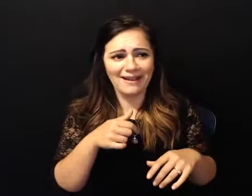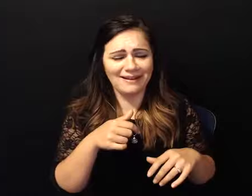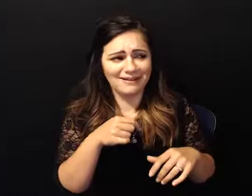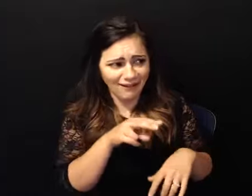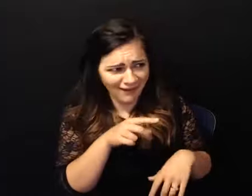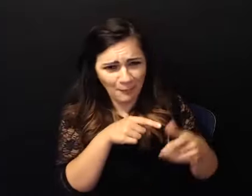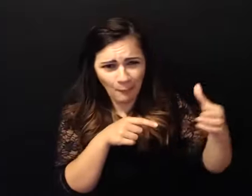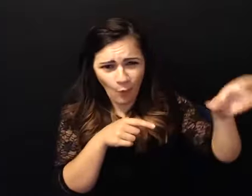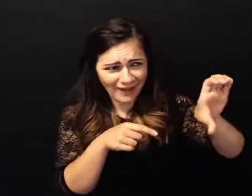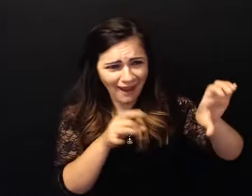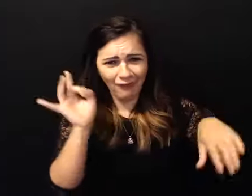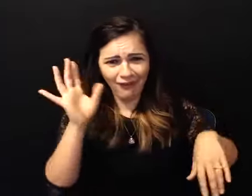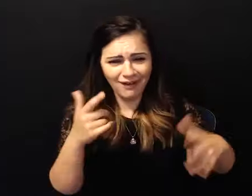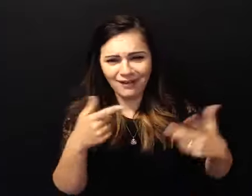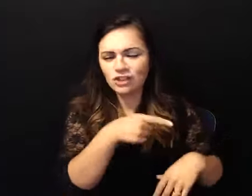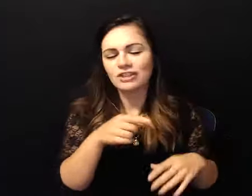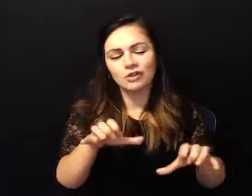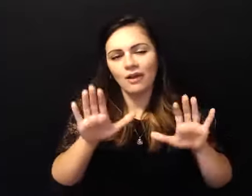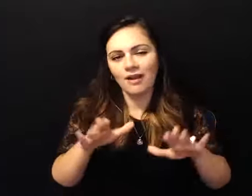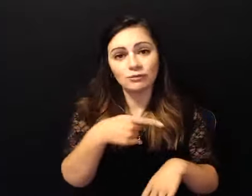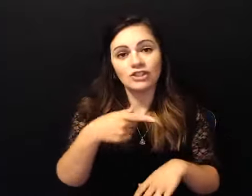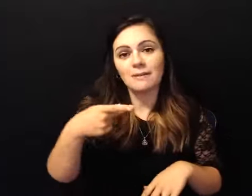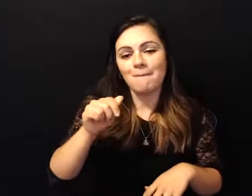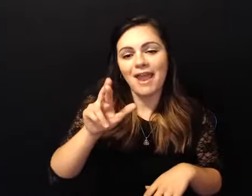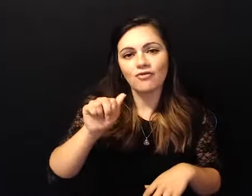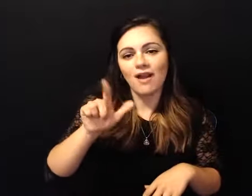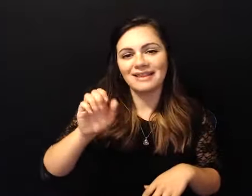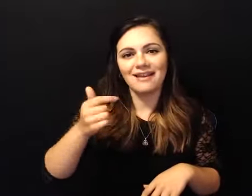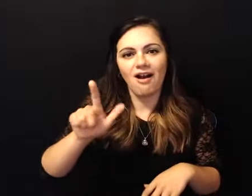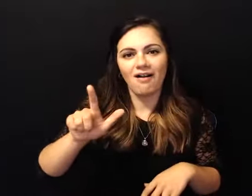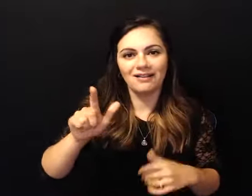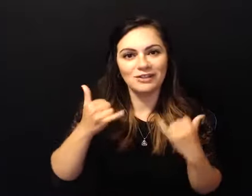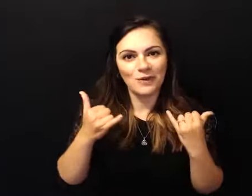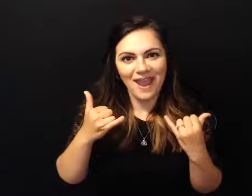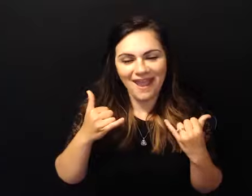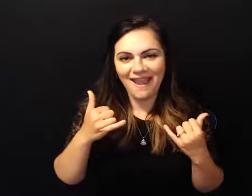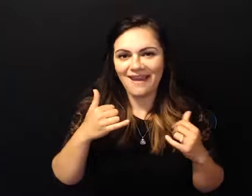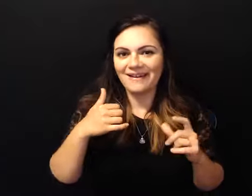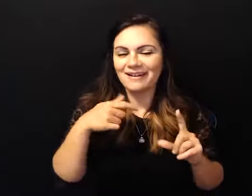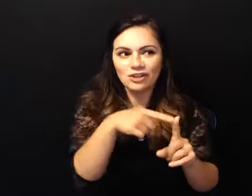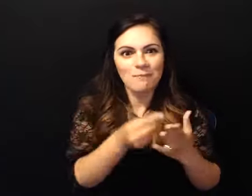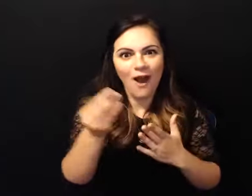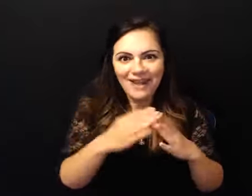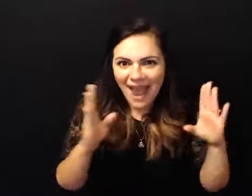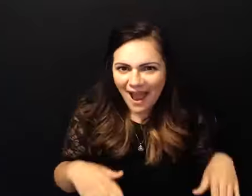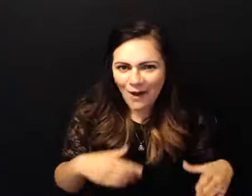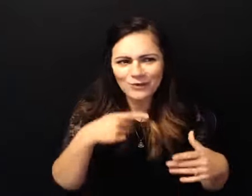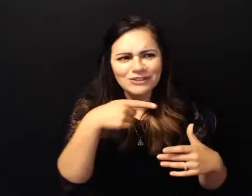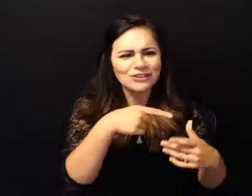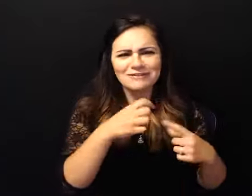today and she bought a house and you know and she's living this life you know despite me you know and uh uh and it's a direct result of